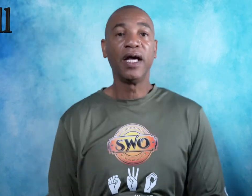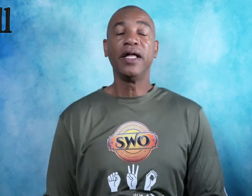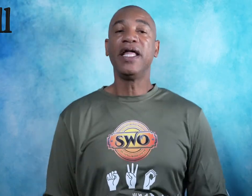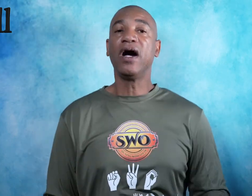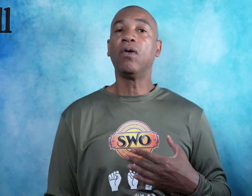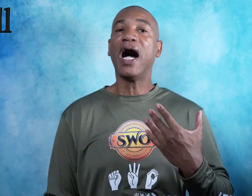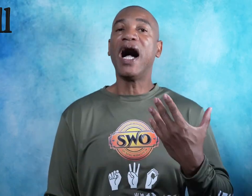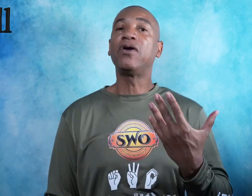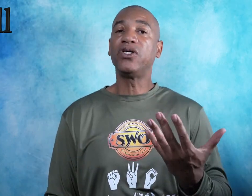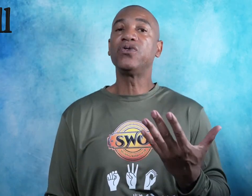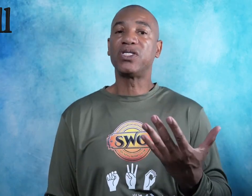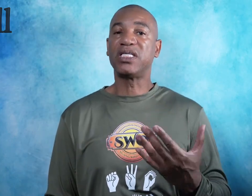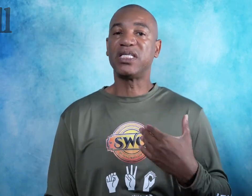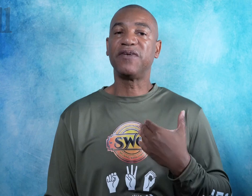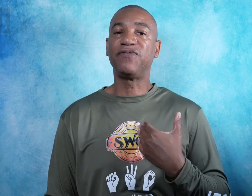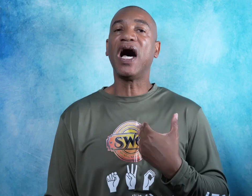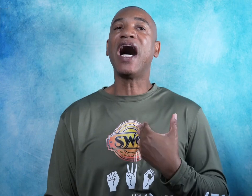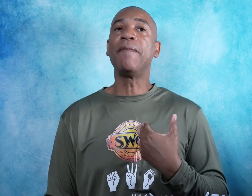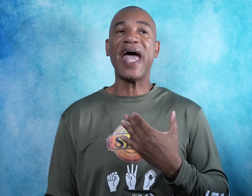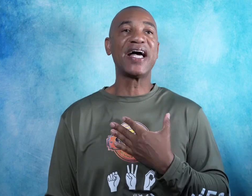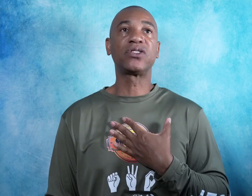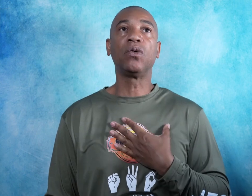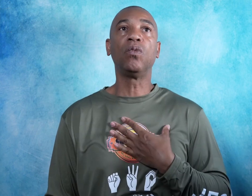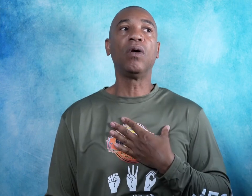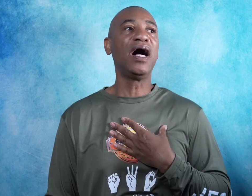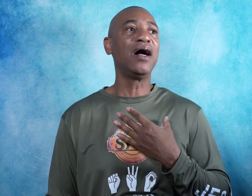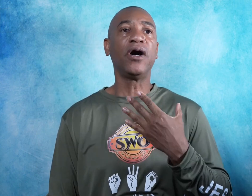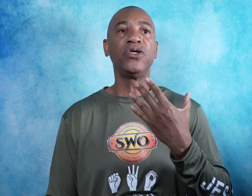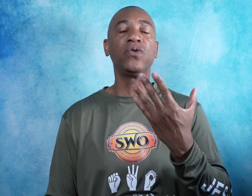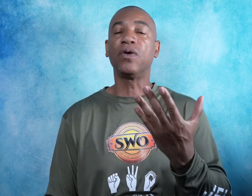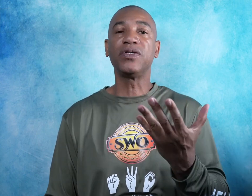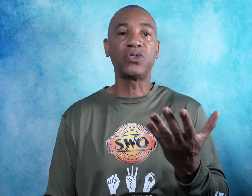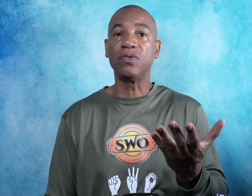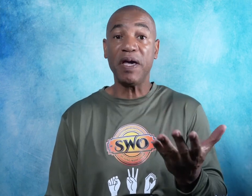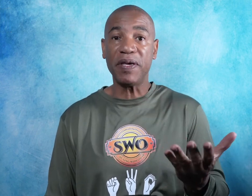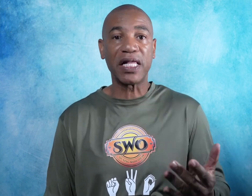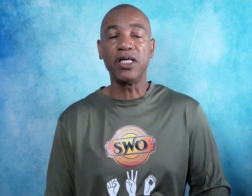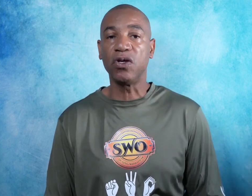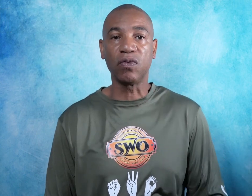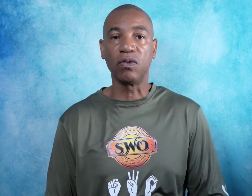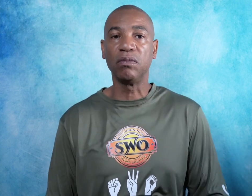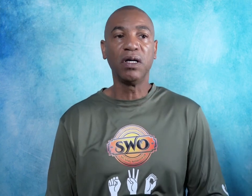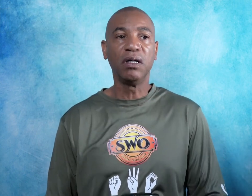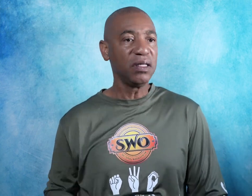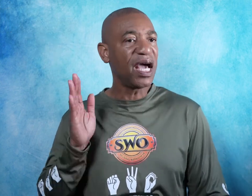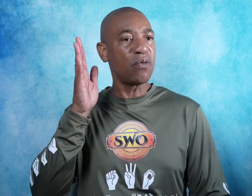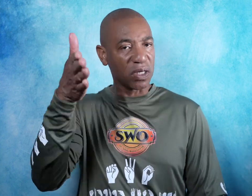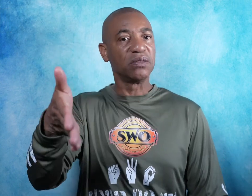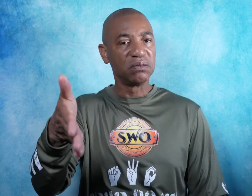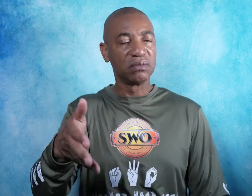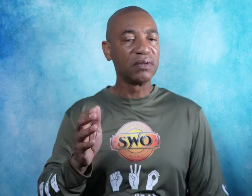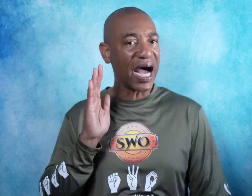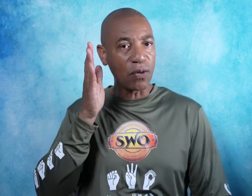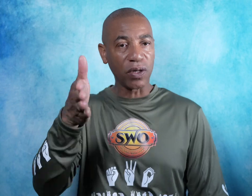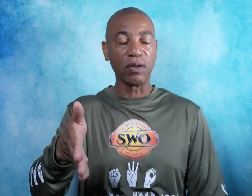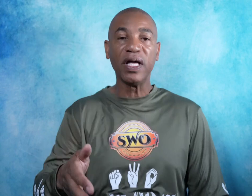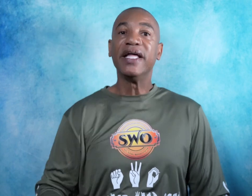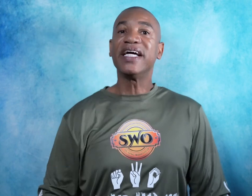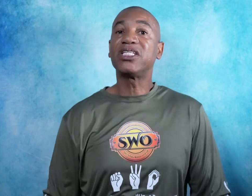Now, I'll use this as if I'm asked, are you going to maybe clean your room? Yeah, I will. I will. That's